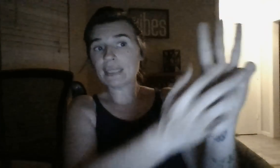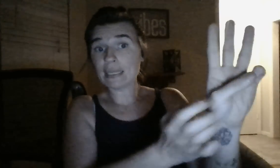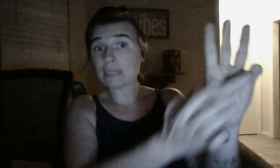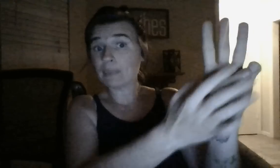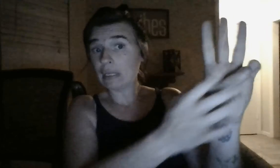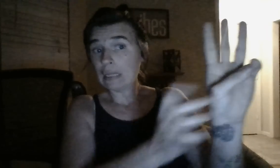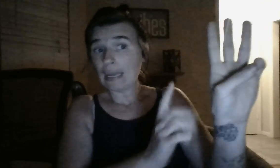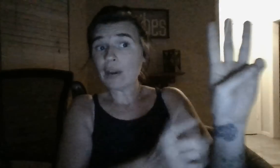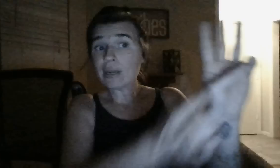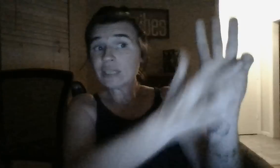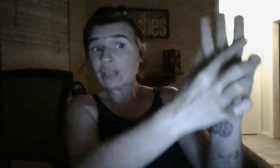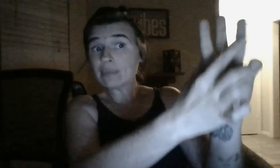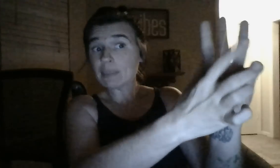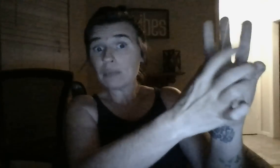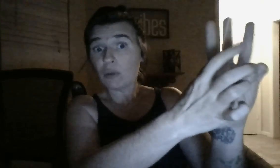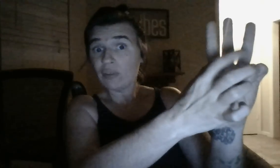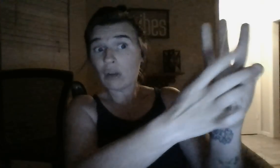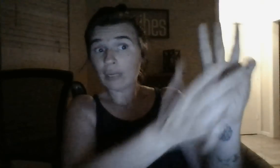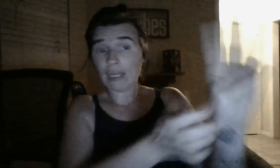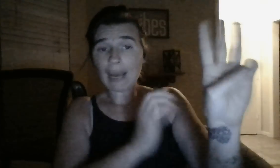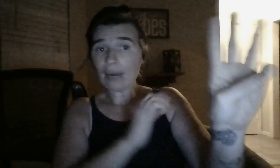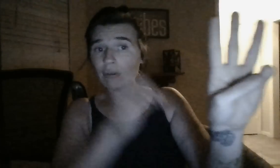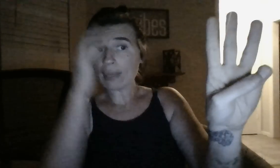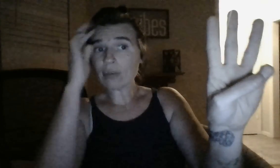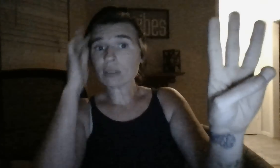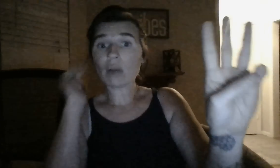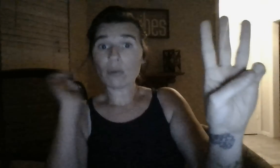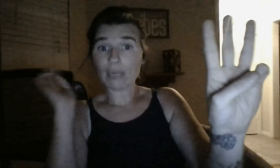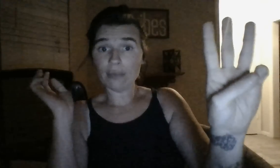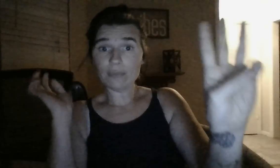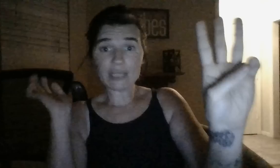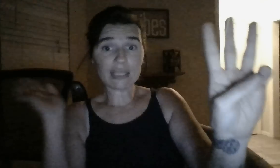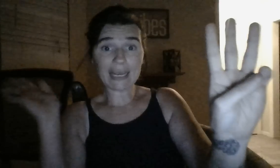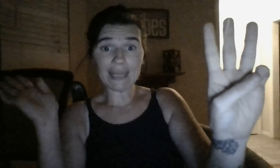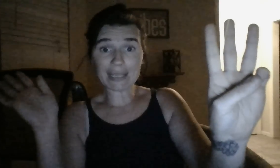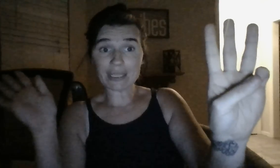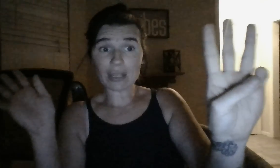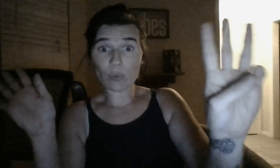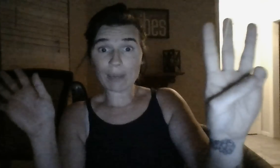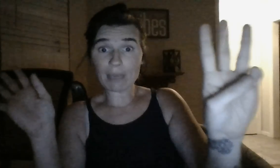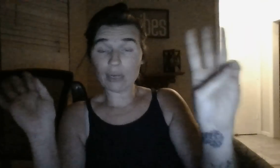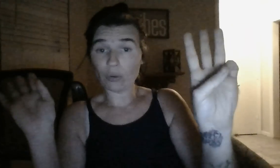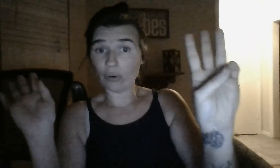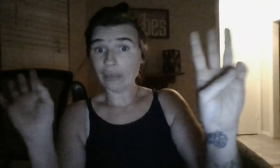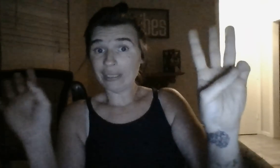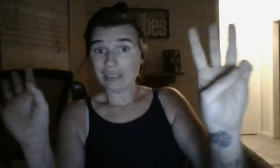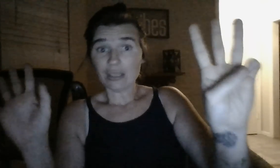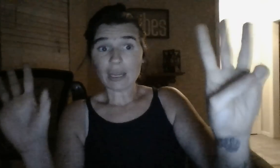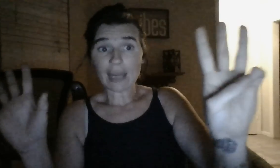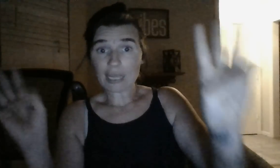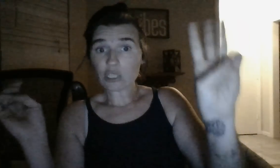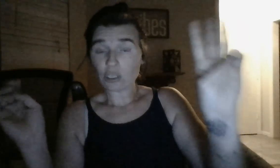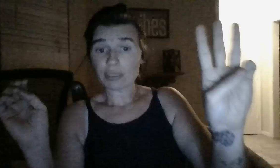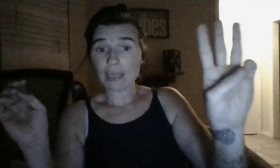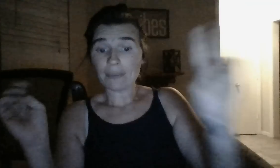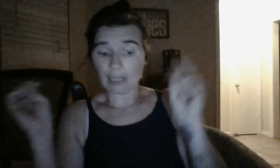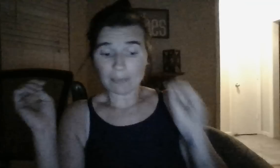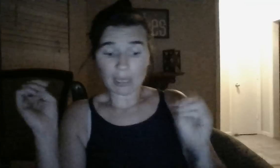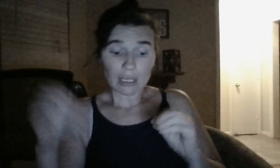to this. But, Aries femme is about to move in on him. I don't know what the hell is going on with him. Sounds like he likes a lot of women. Or, a lot of action or something. But,